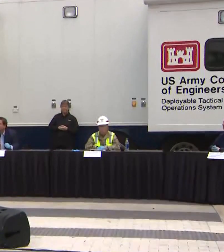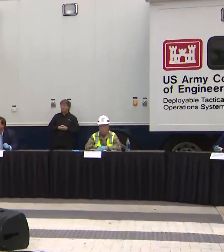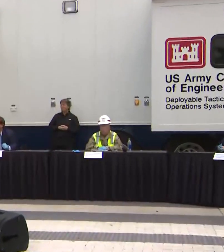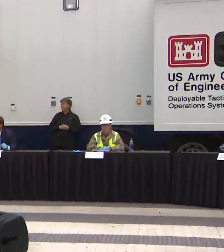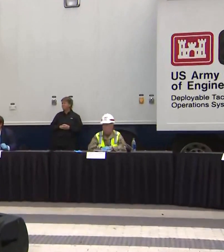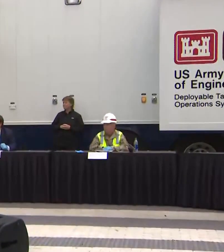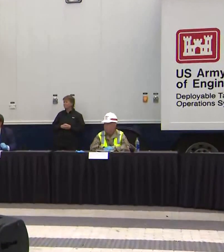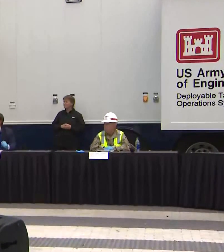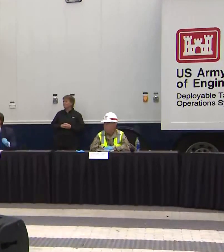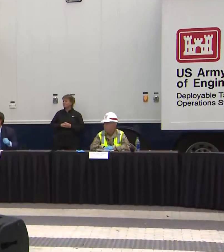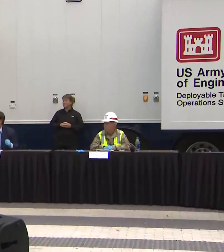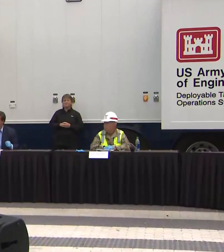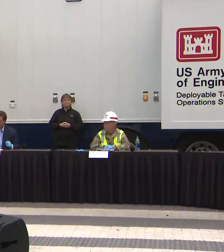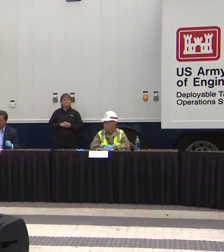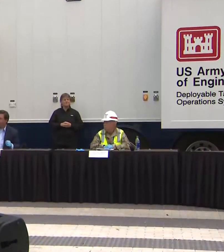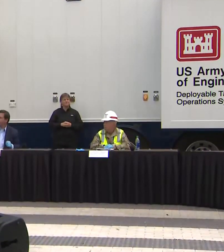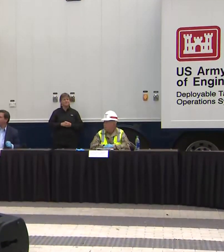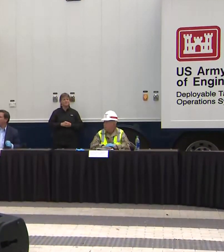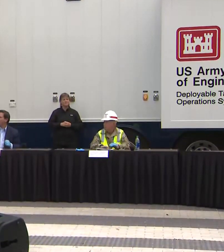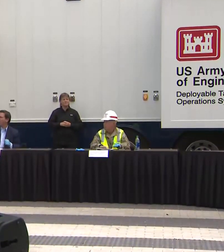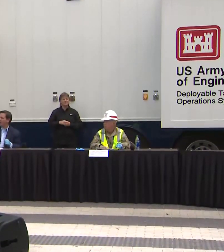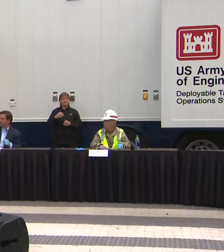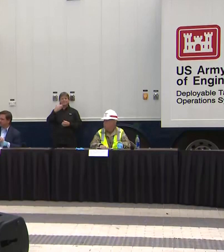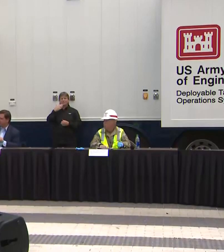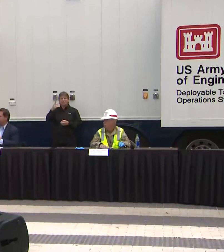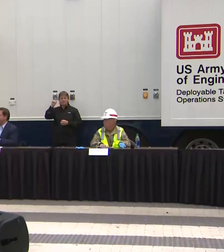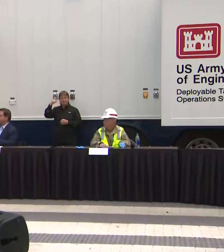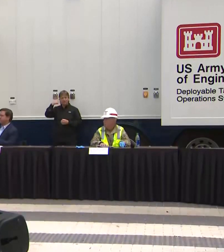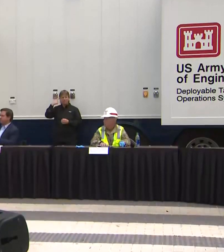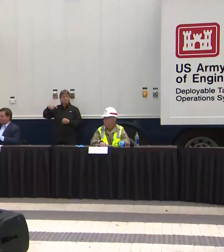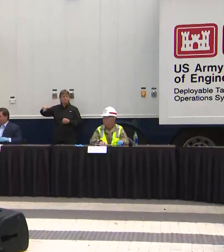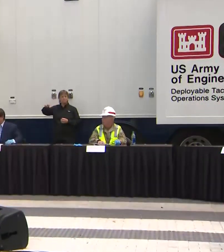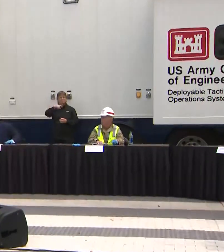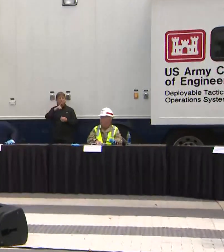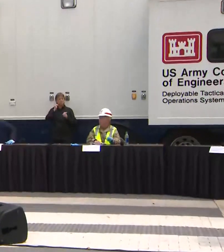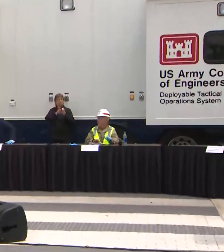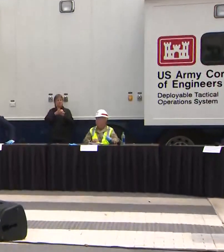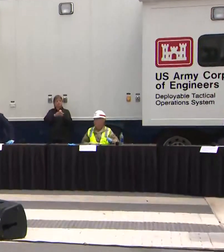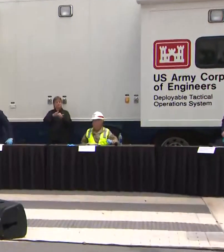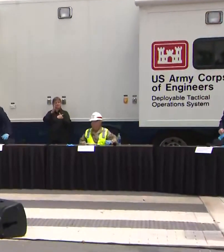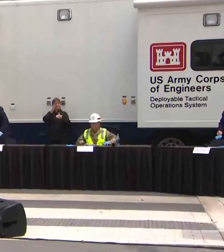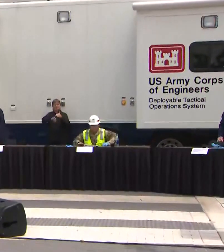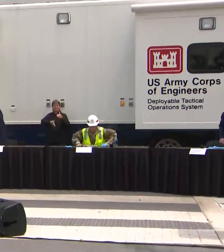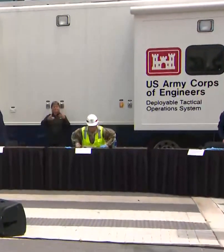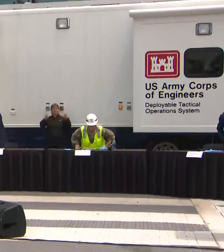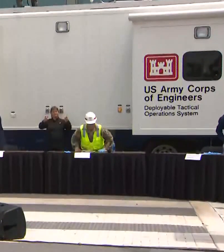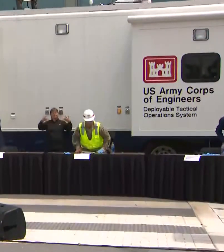Thank you very much, Governor. Okay. All right. We must conclude the news call. Thank you.